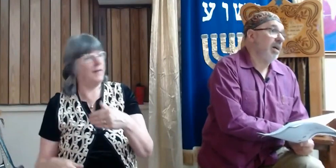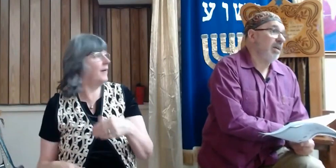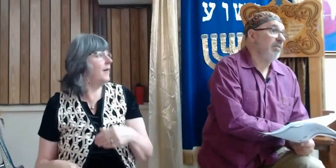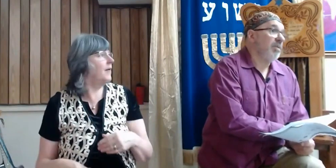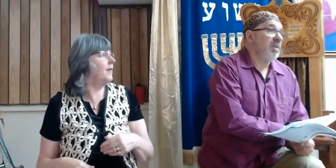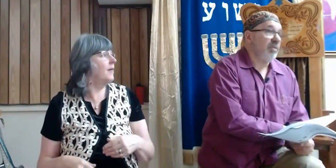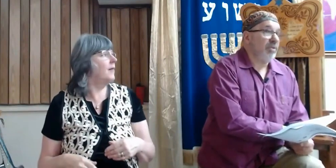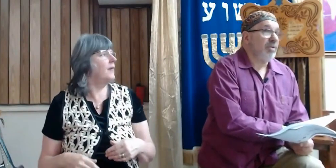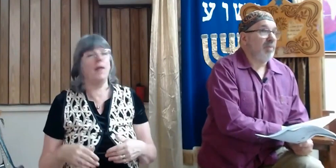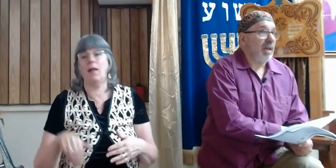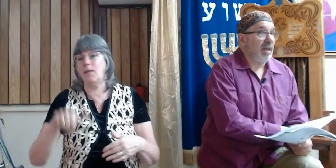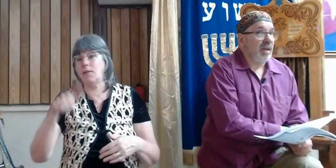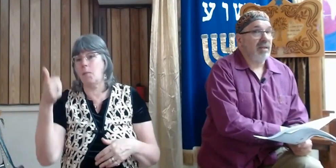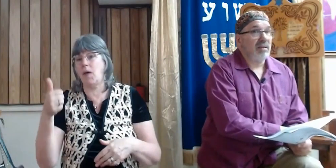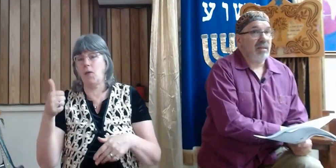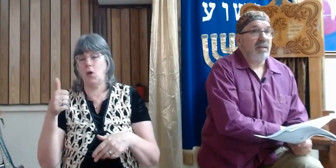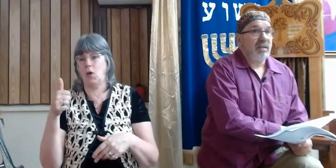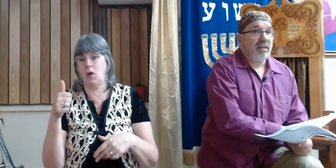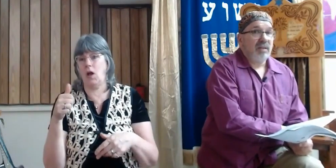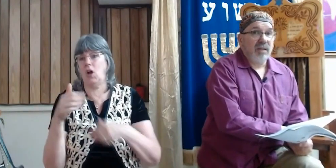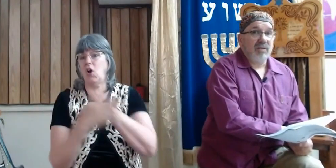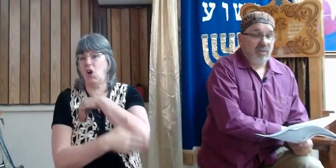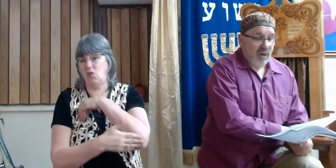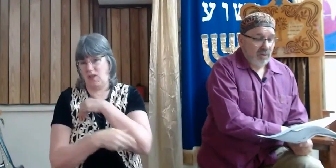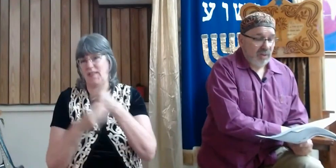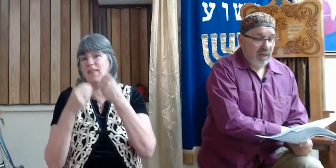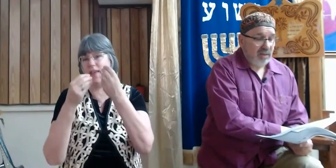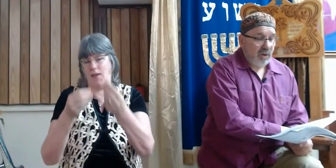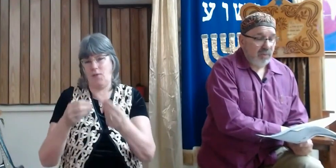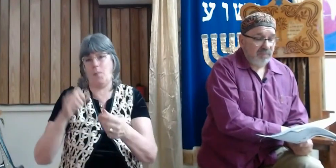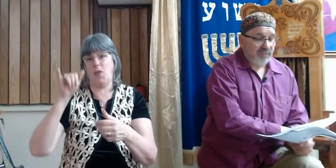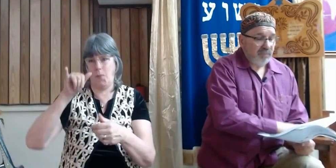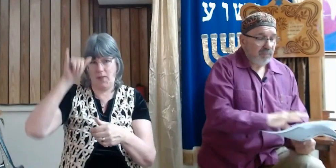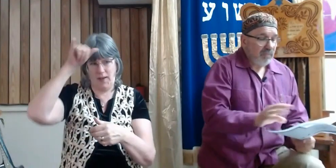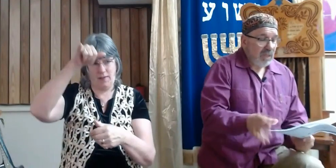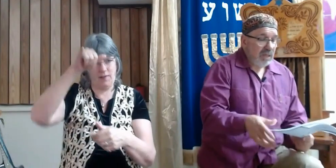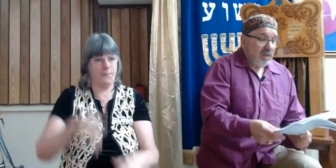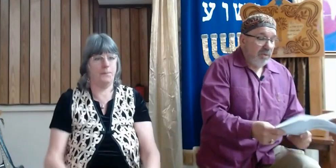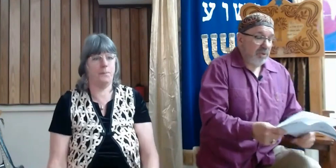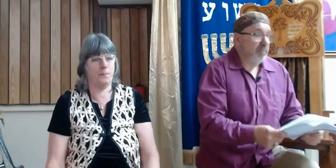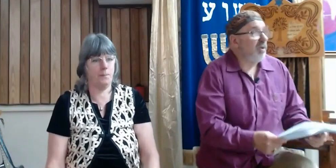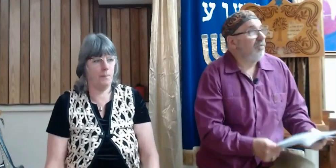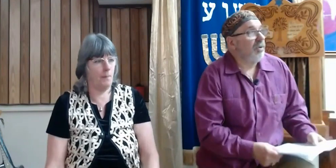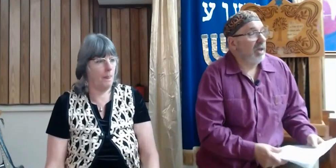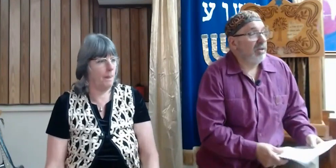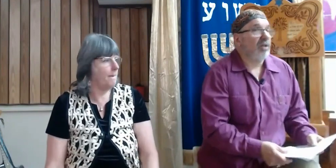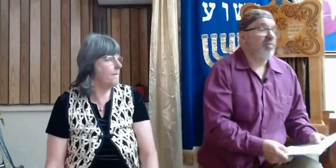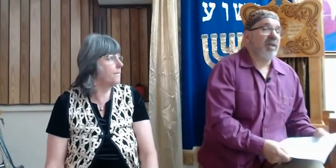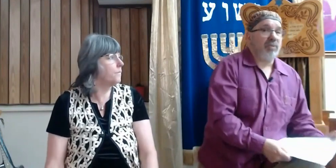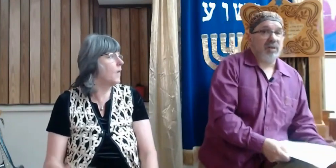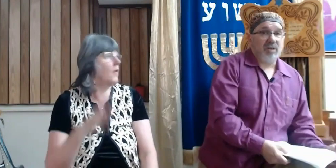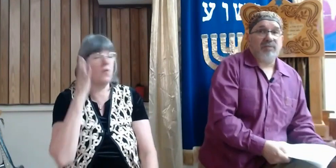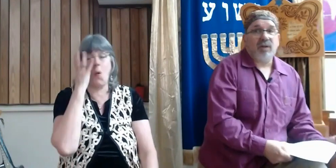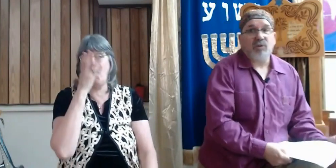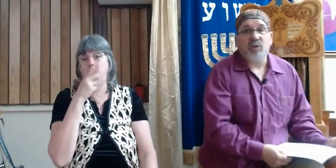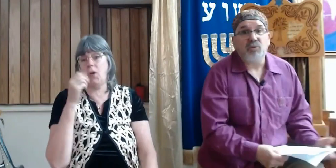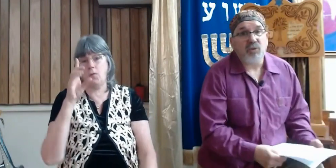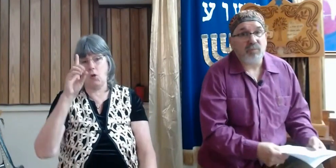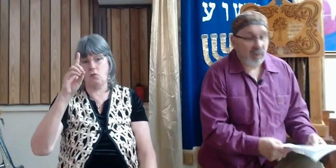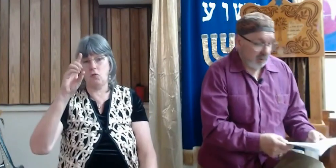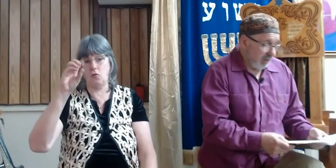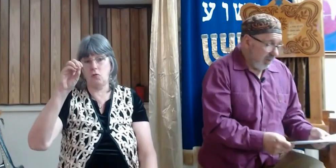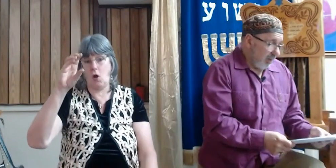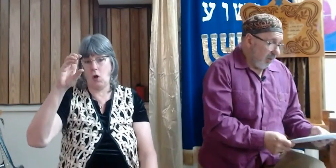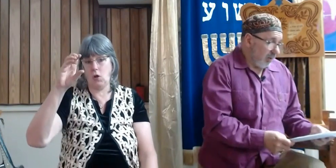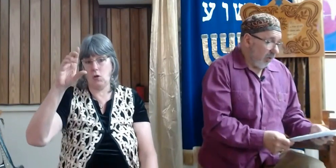Czechoslovakia gave them their first plane and started that. there is a beautiful documentary you can find on